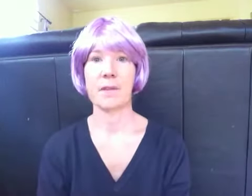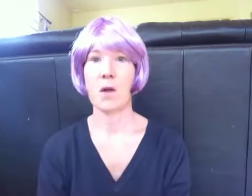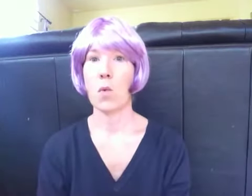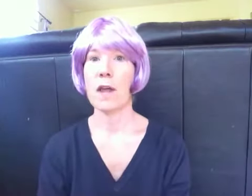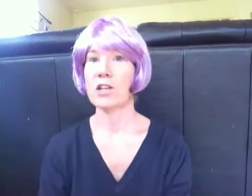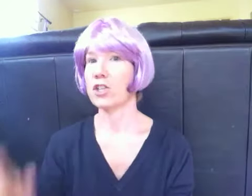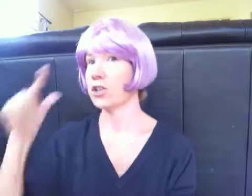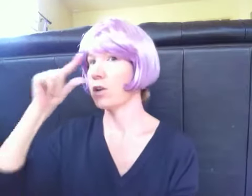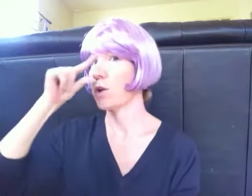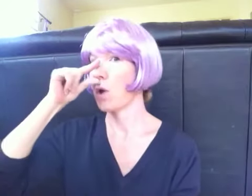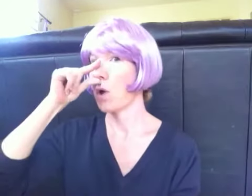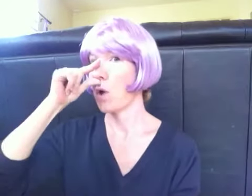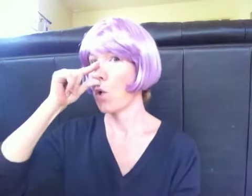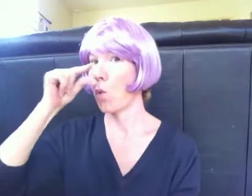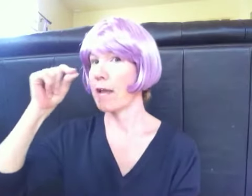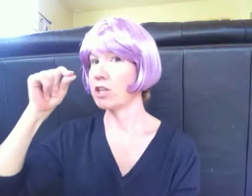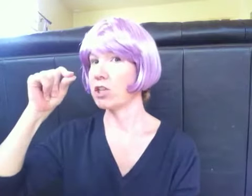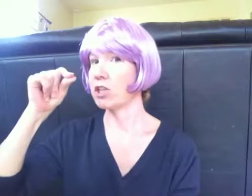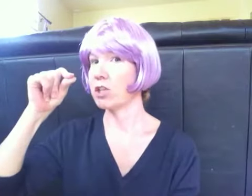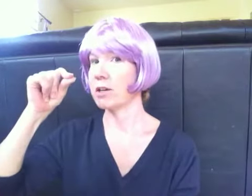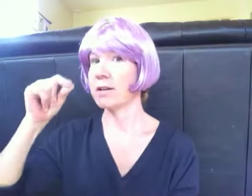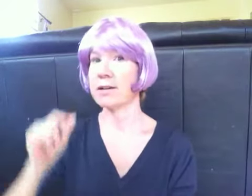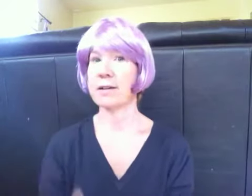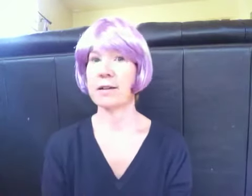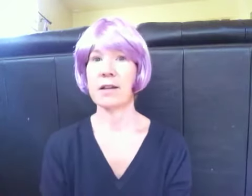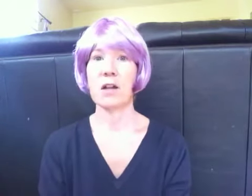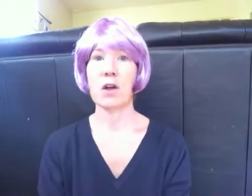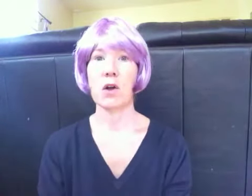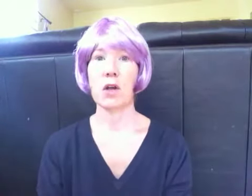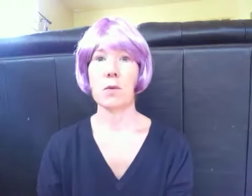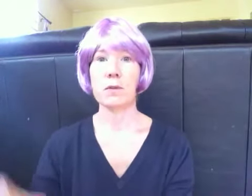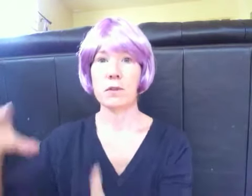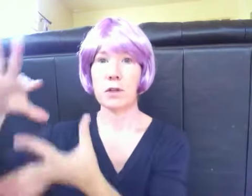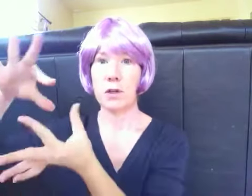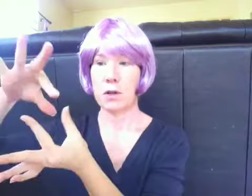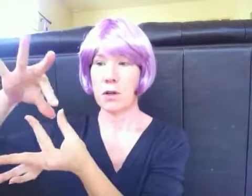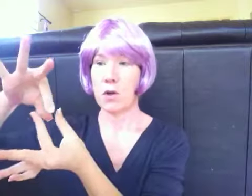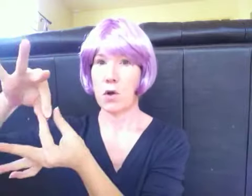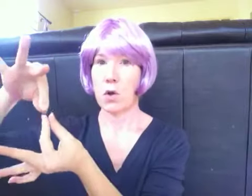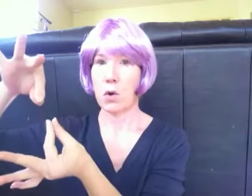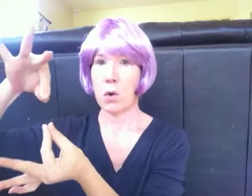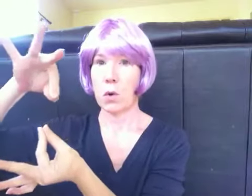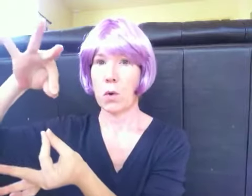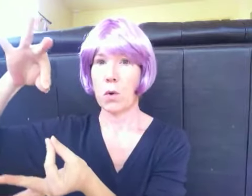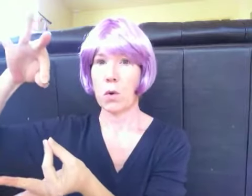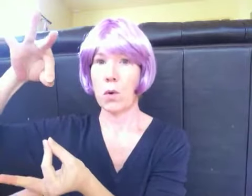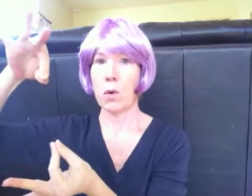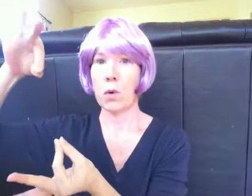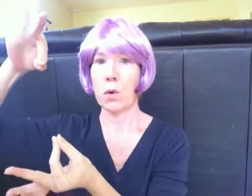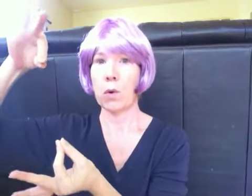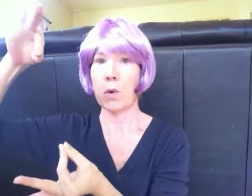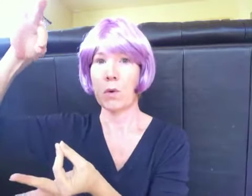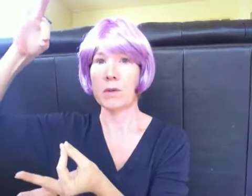Witch. Witch. Ghost. Ghost. Ghost.